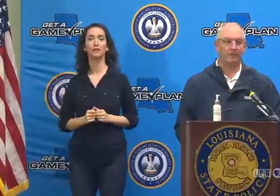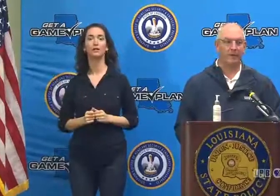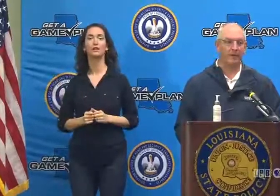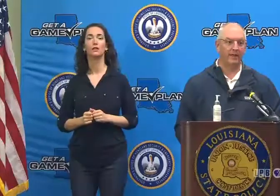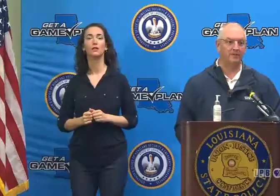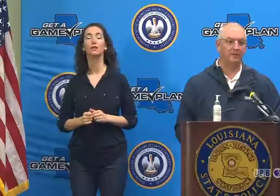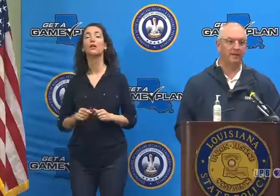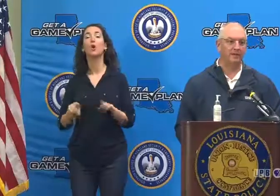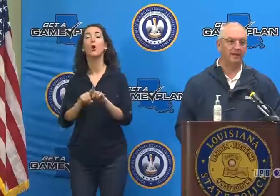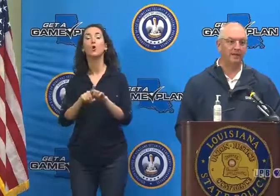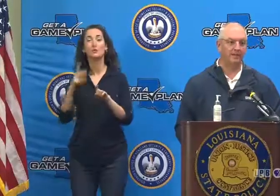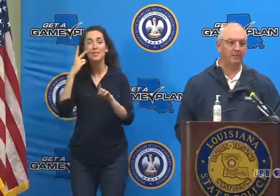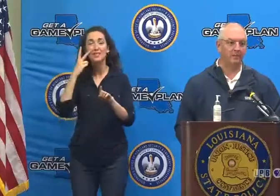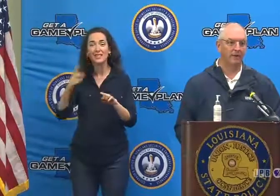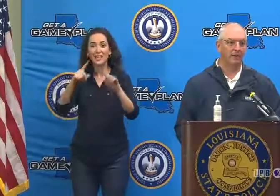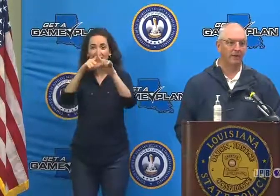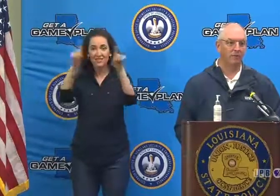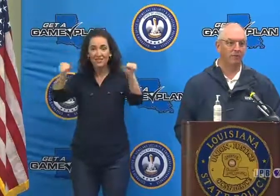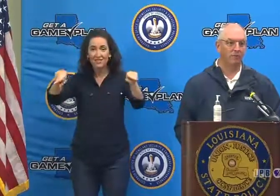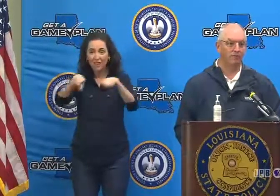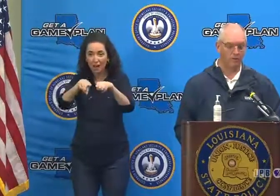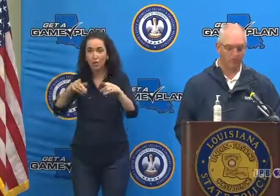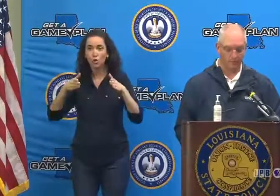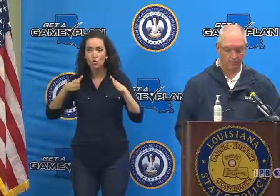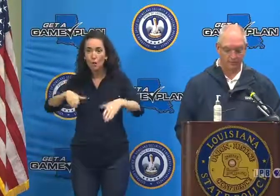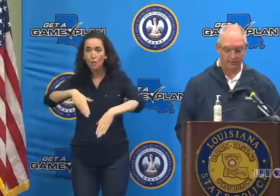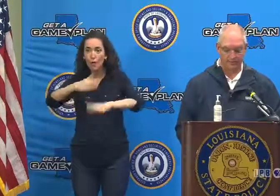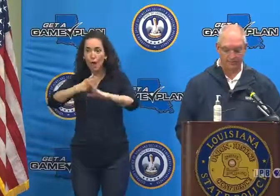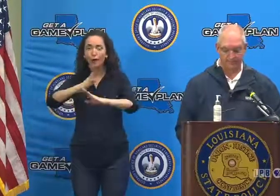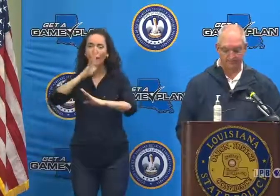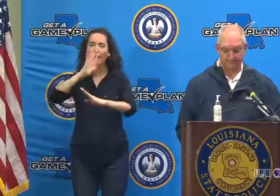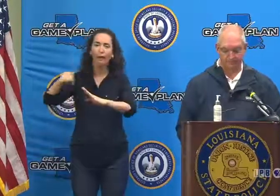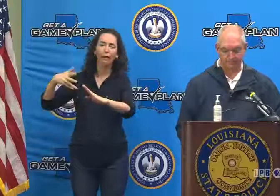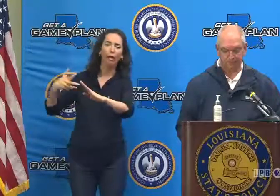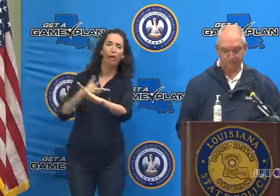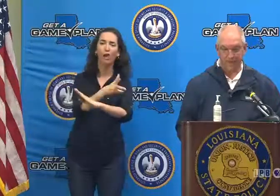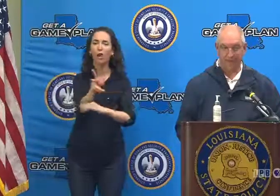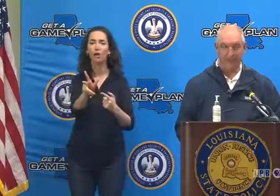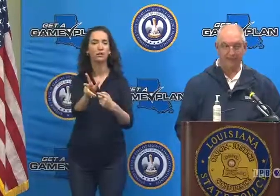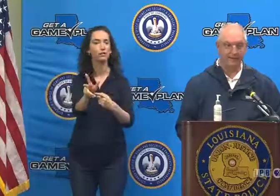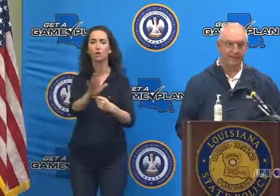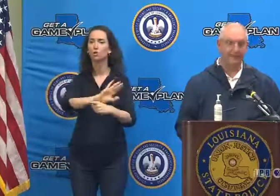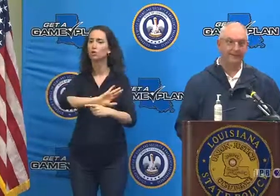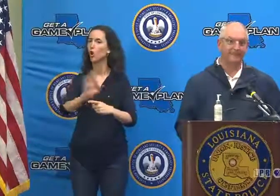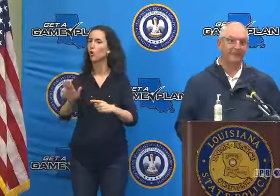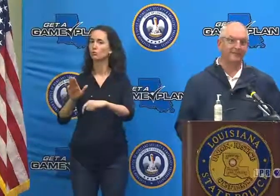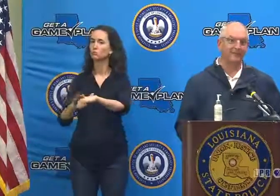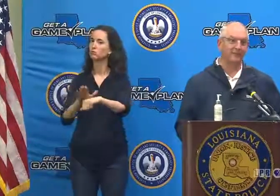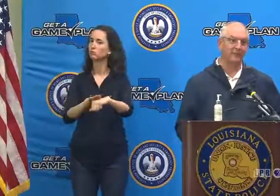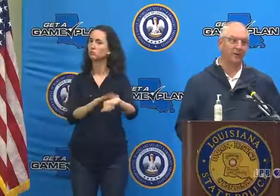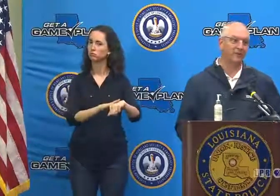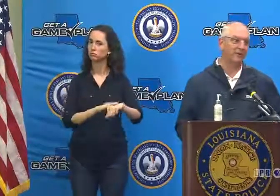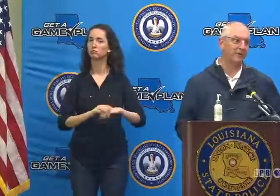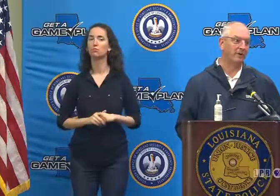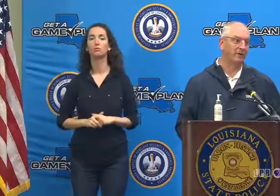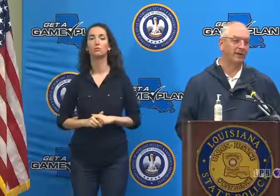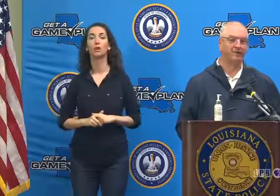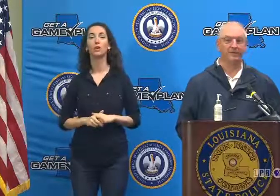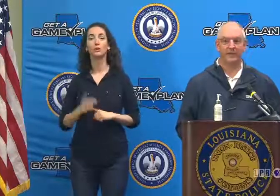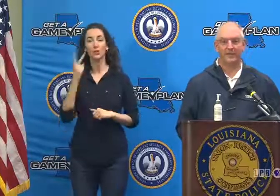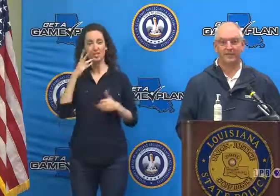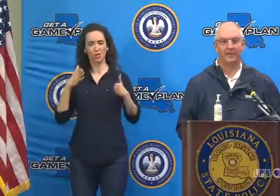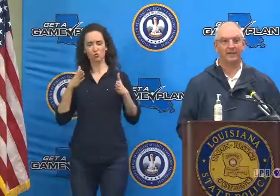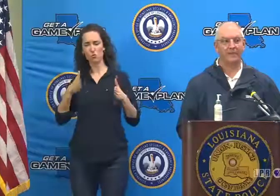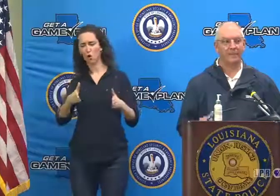around barricades. Don't ignore high water warning signs. And if you see water in the road,